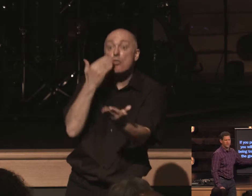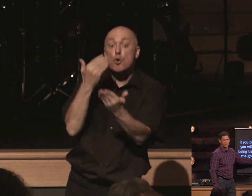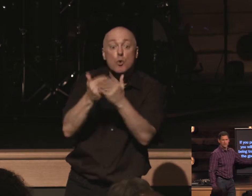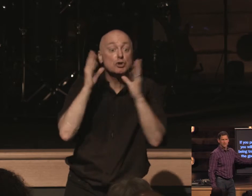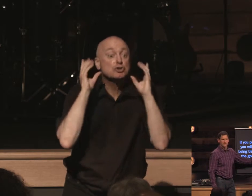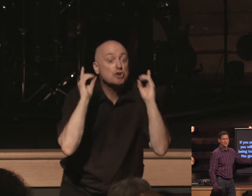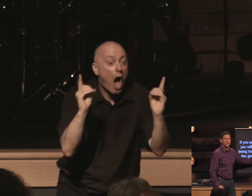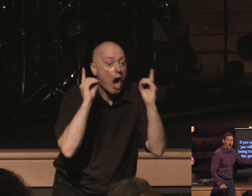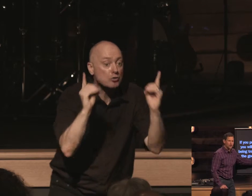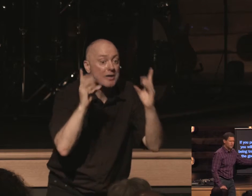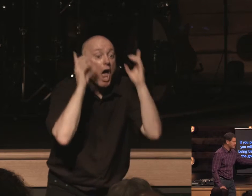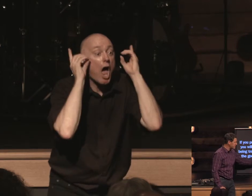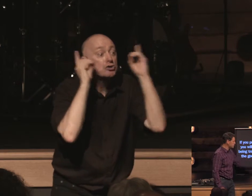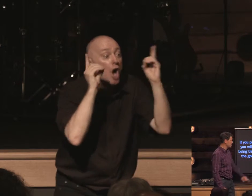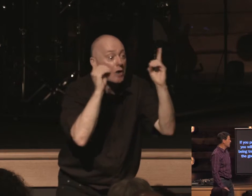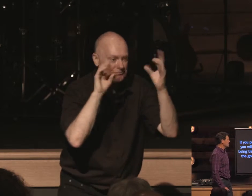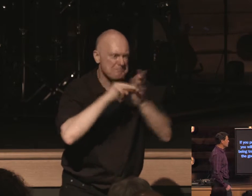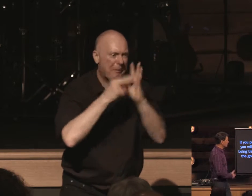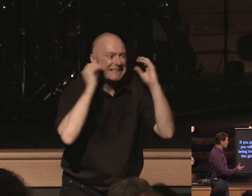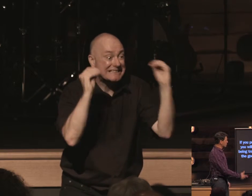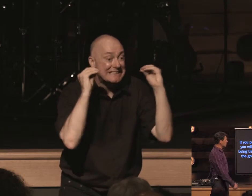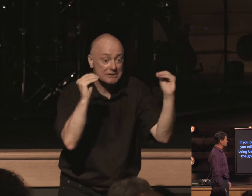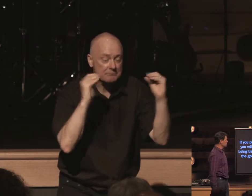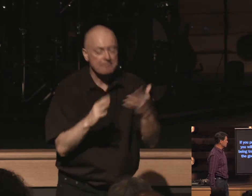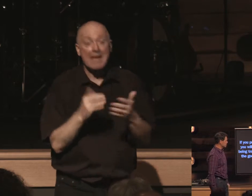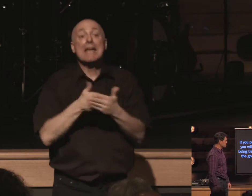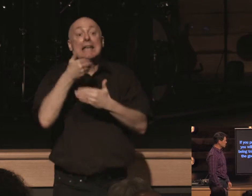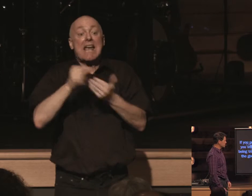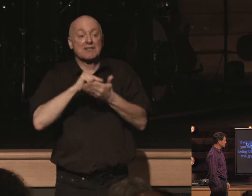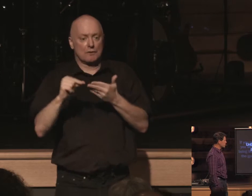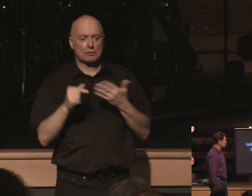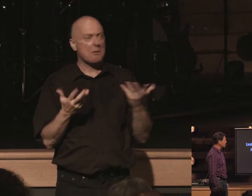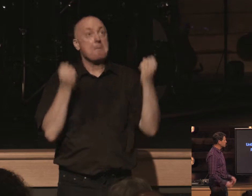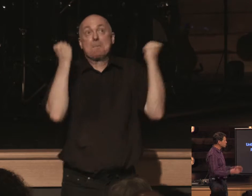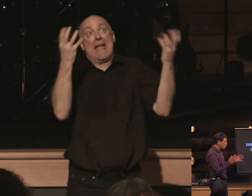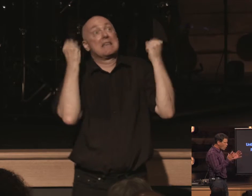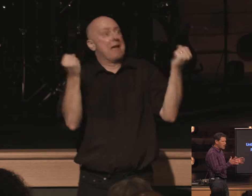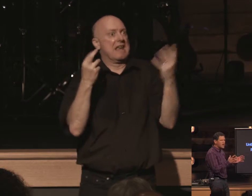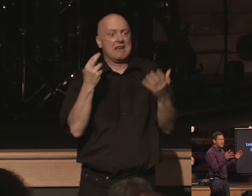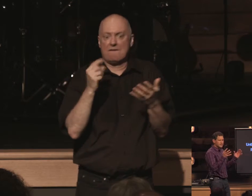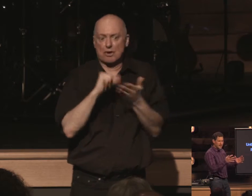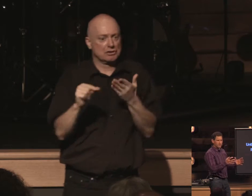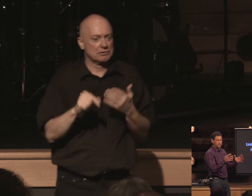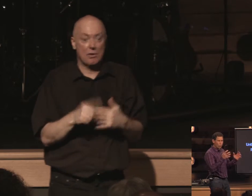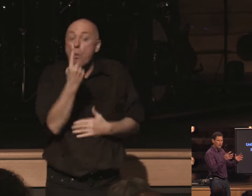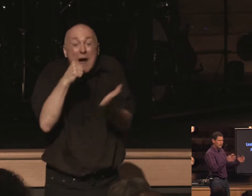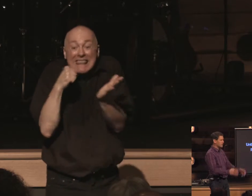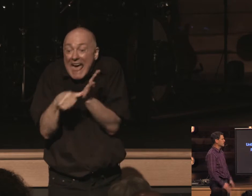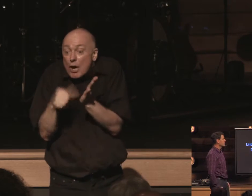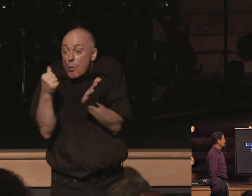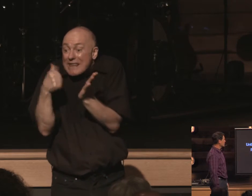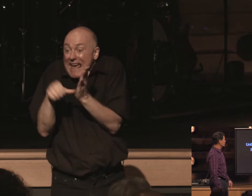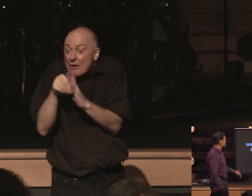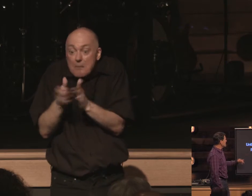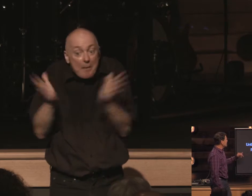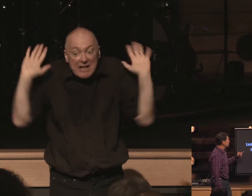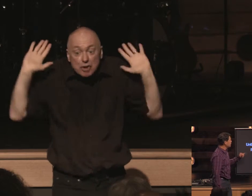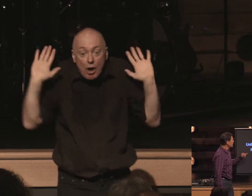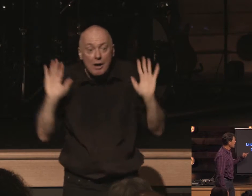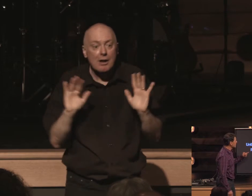the doctrine the teaching you have followed next verse there's just so many this is one letter one letter in god's word until i come